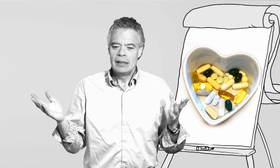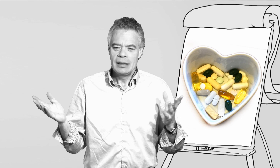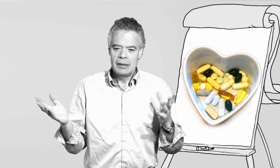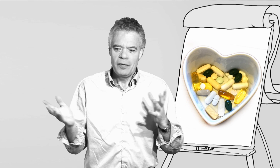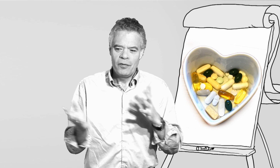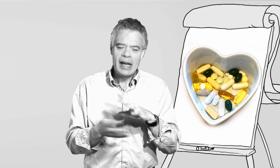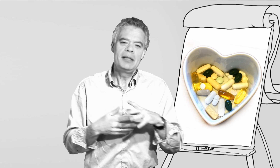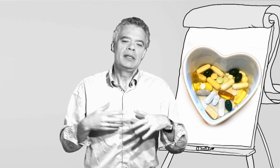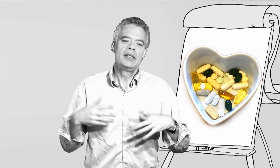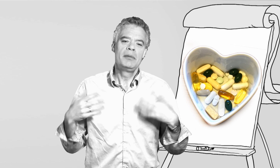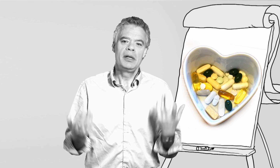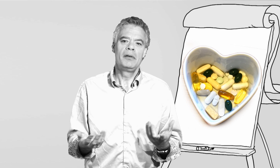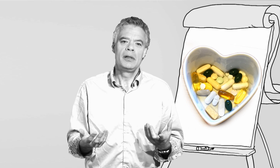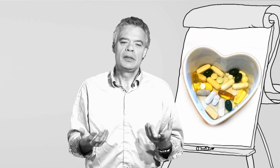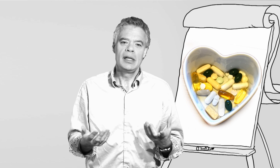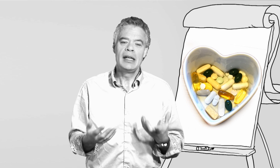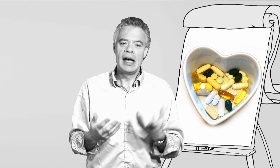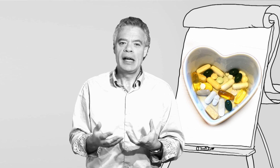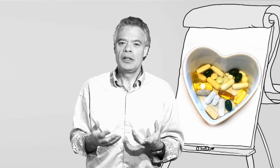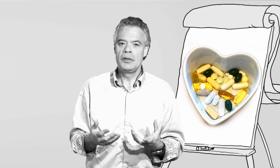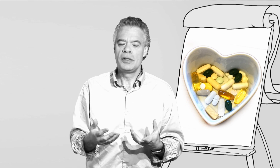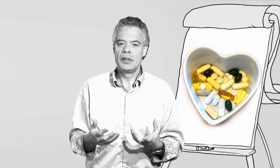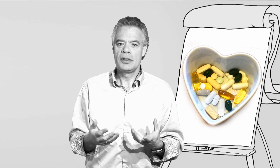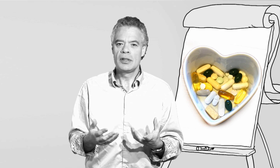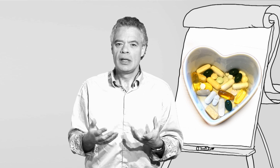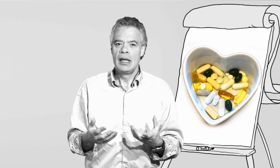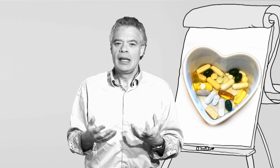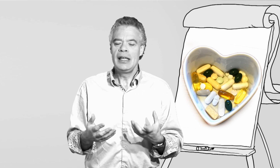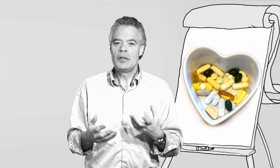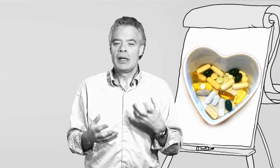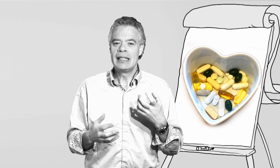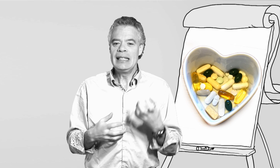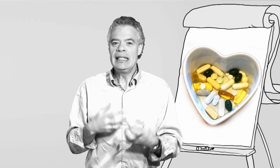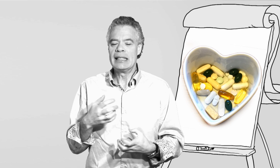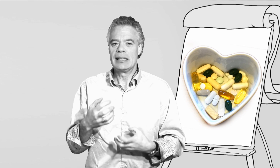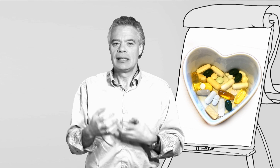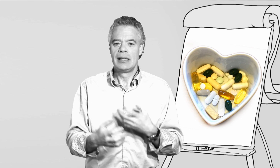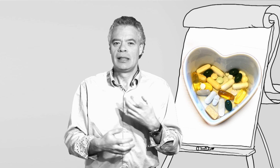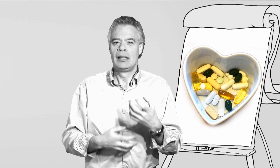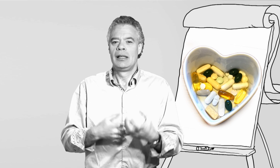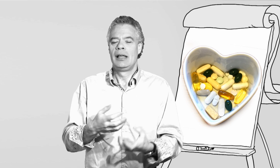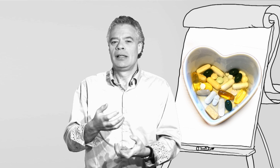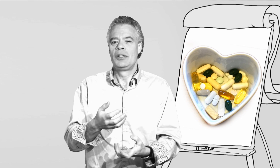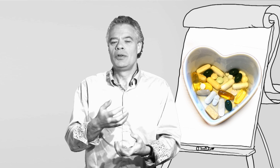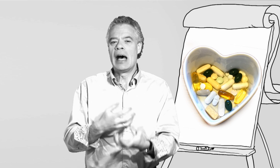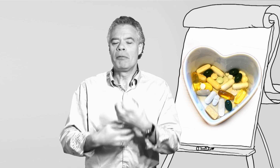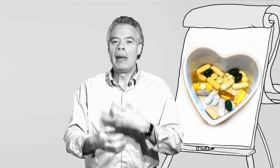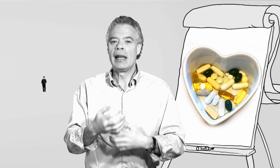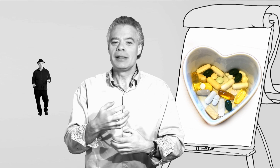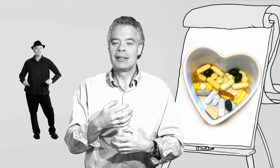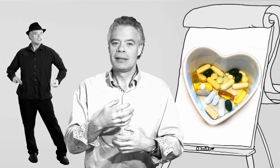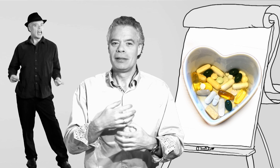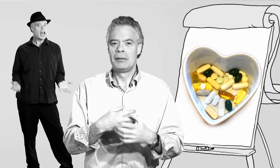So vitamins and minerals in high dosages is what's needed to